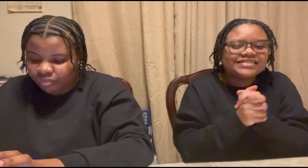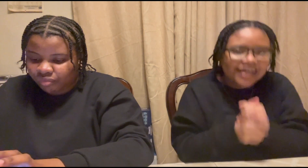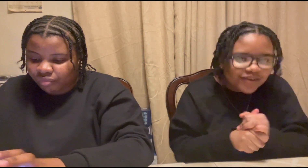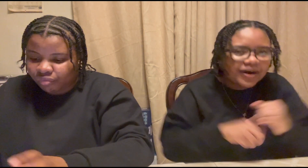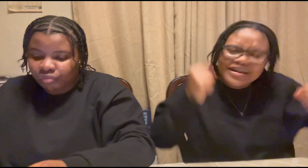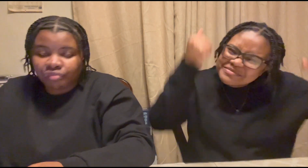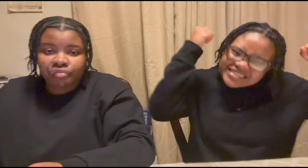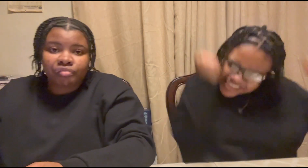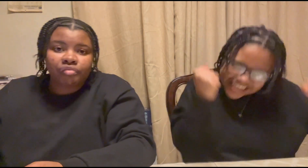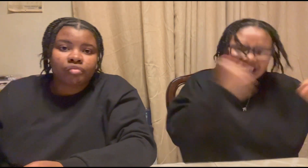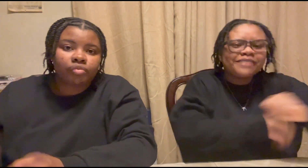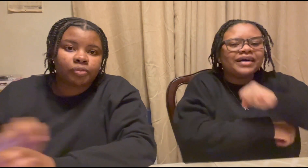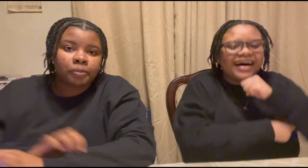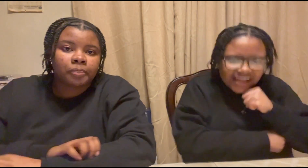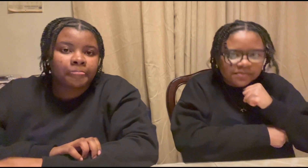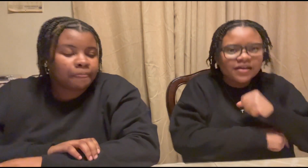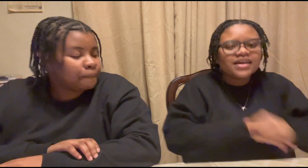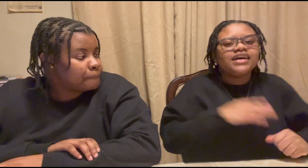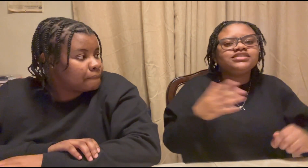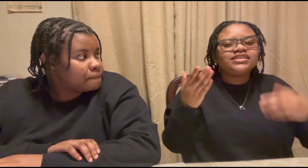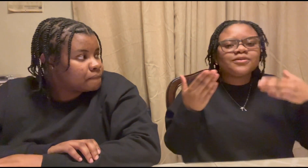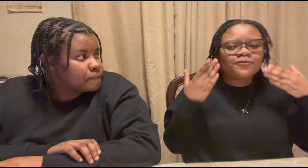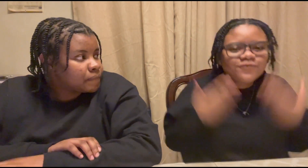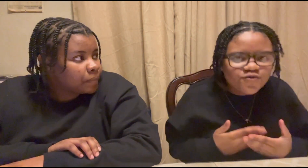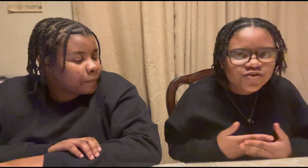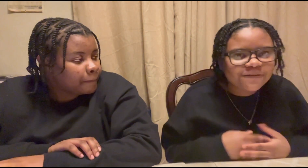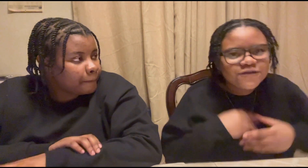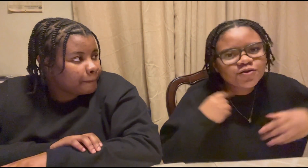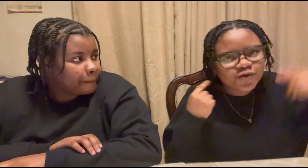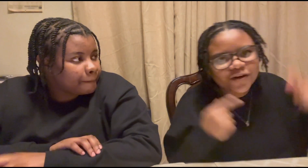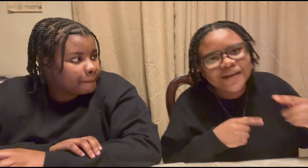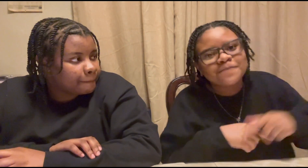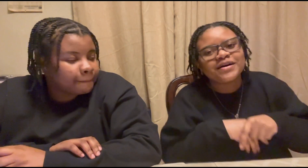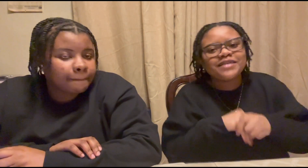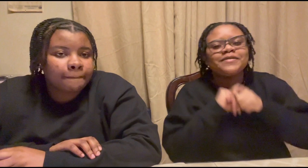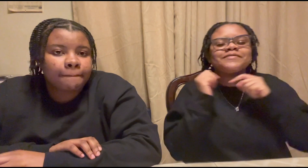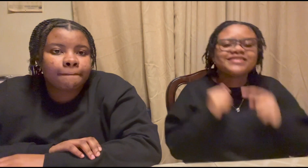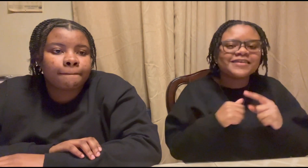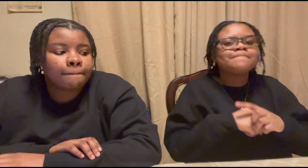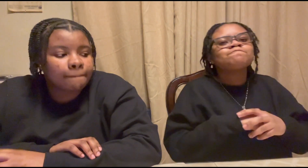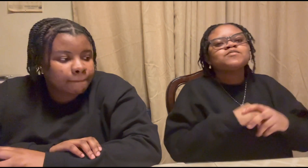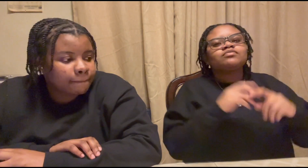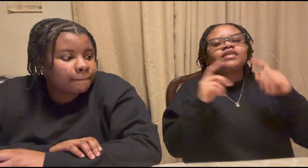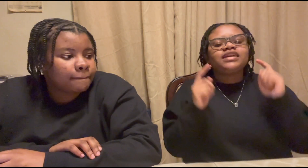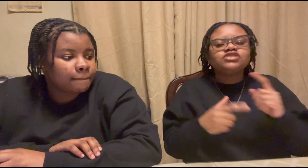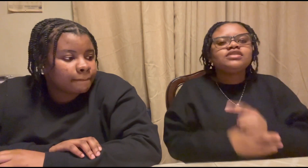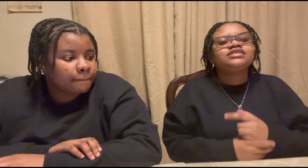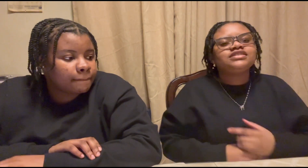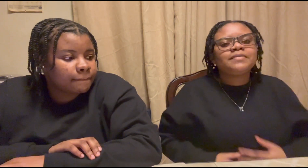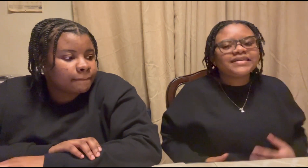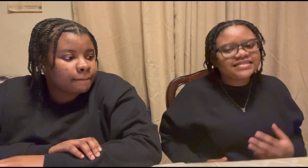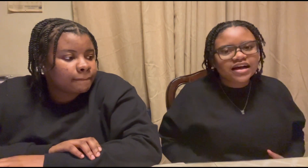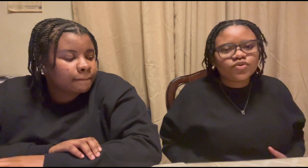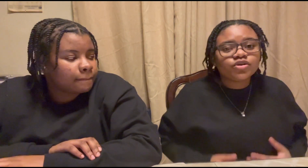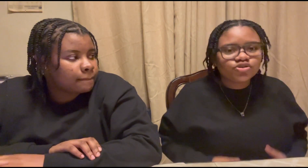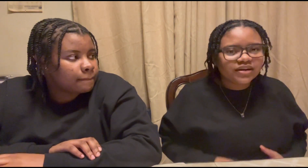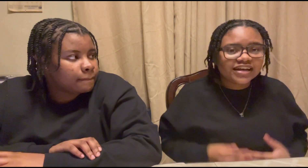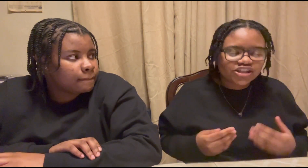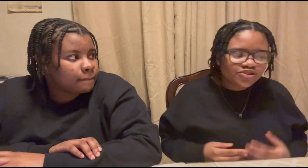title i'm lit i'm hype i just had some food i feel great i'm hype i'm lit and as you guys can tell by the title we're doing a q